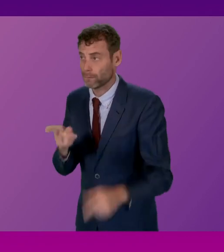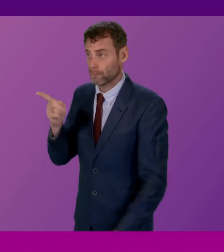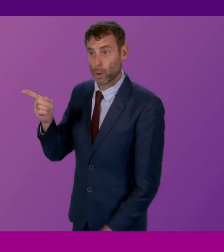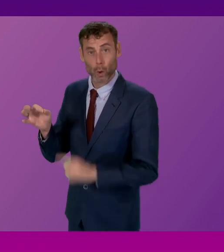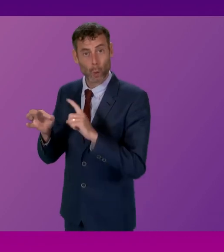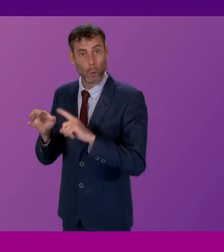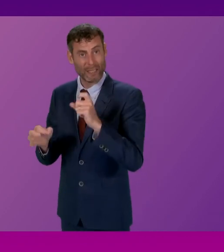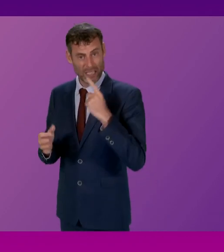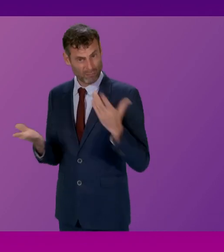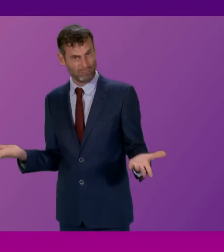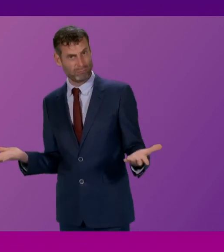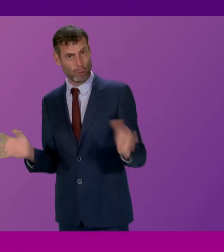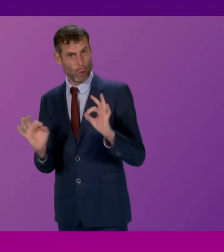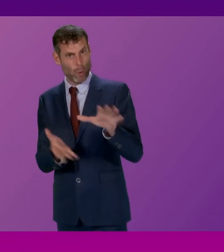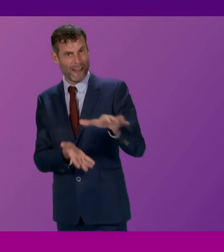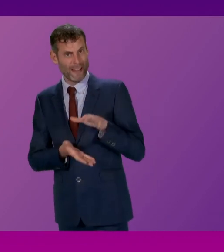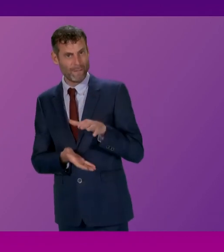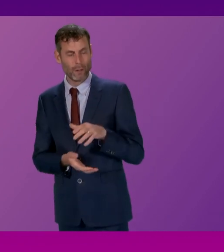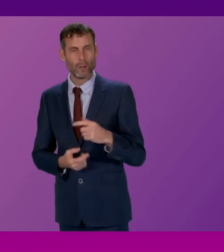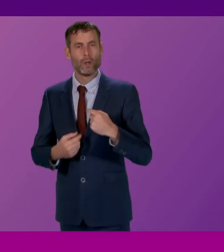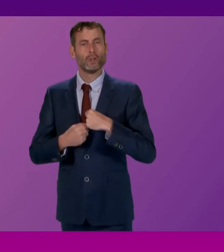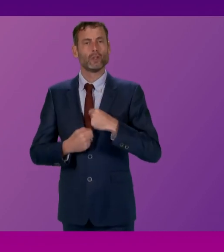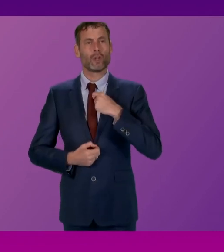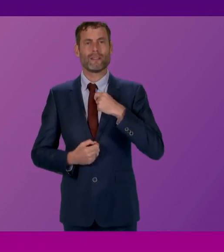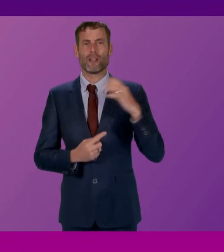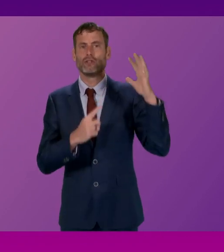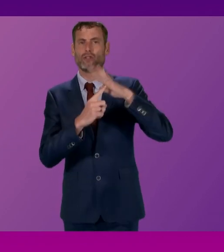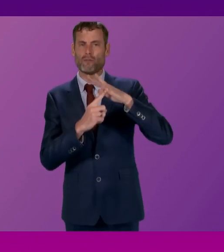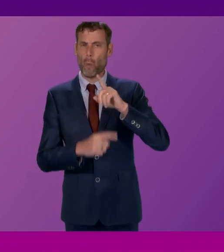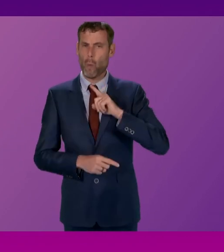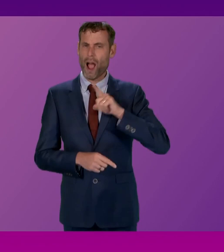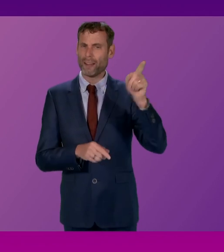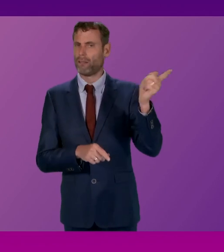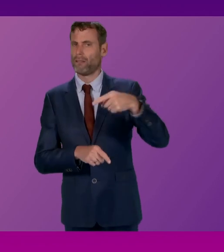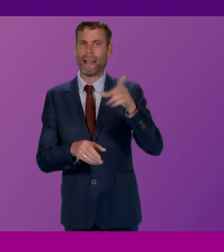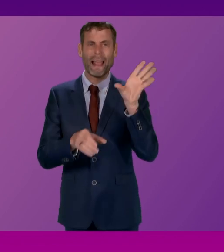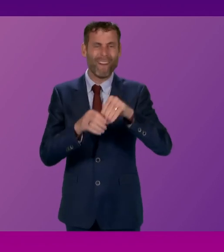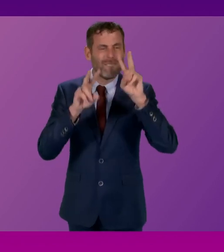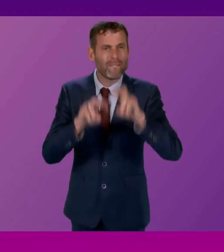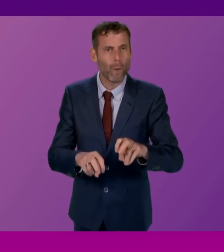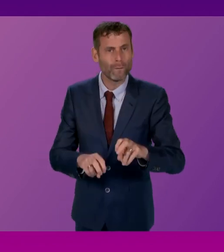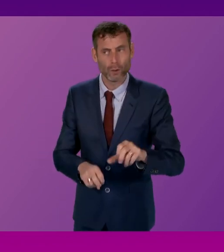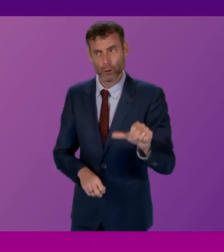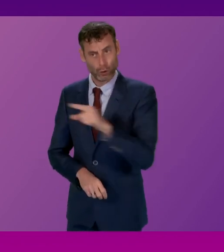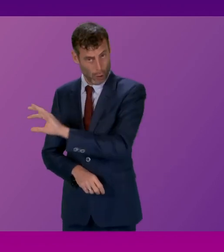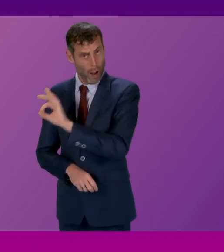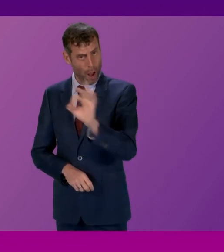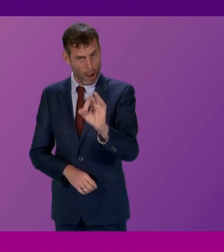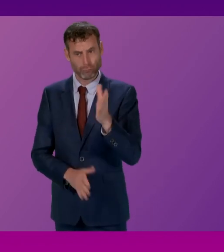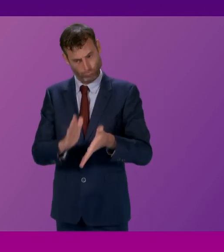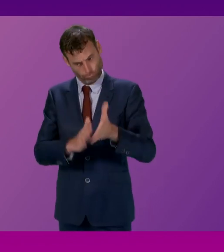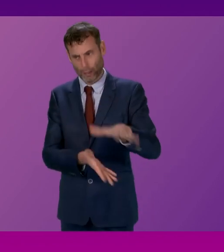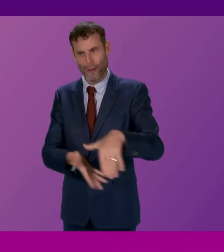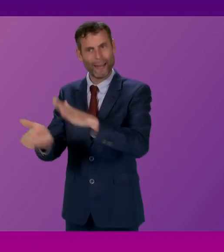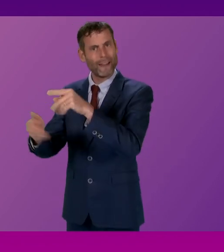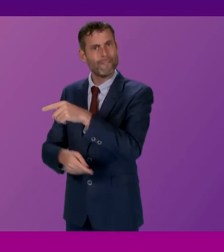the Solicitor General to get involved. The First Minister must know what is required and must have heard, as I did, what the KC,